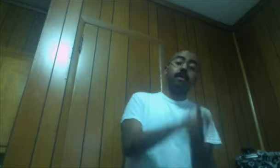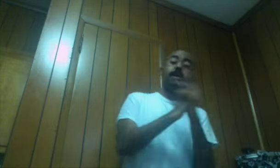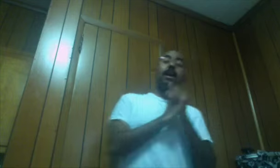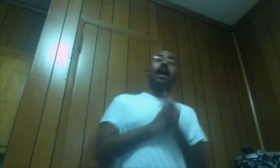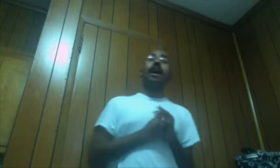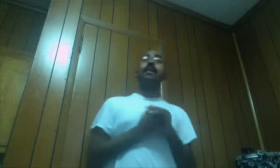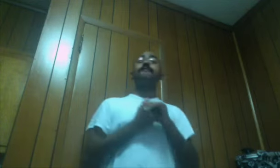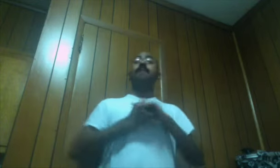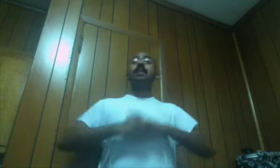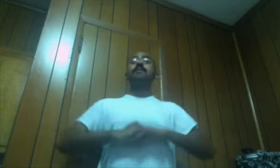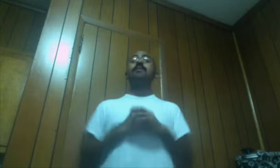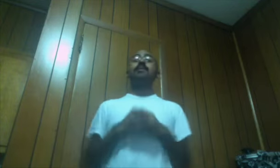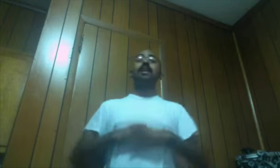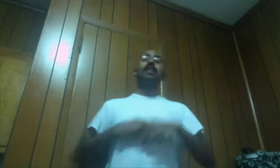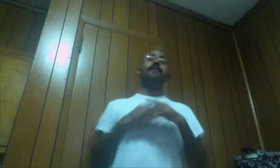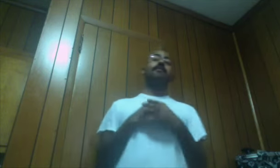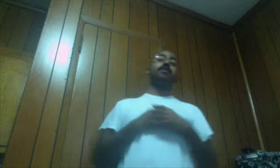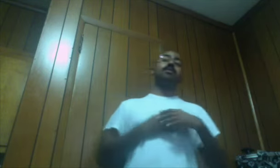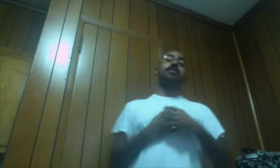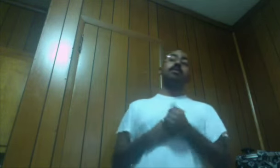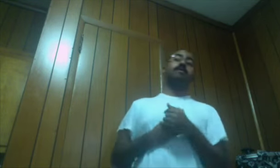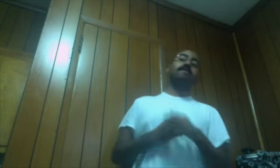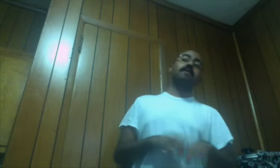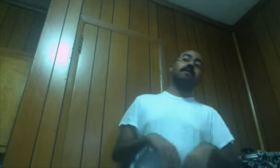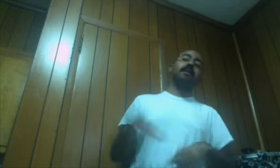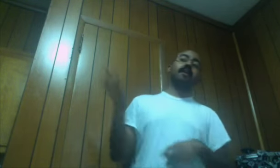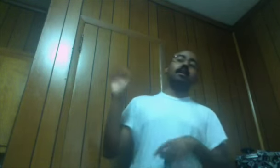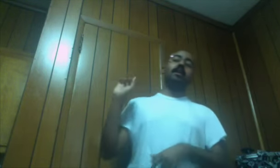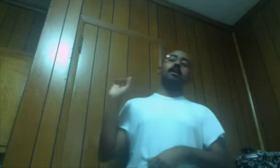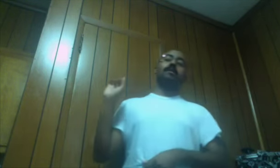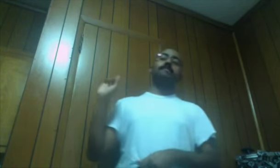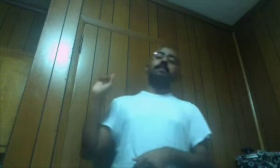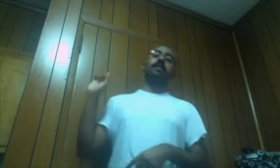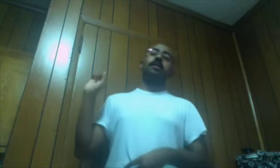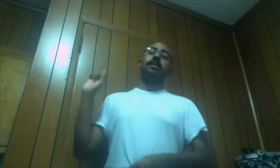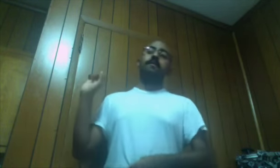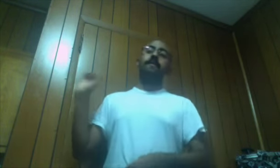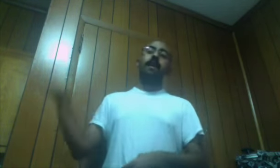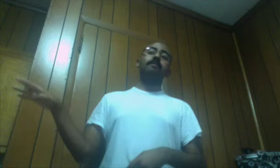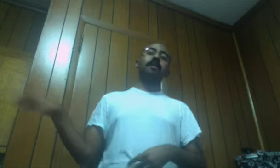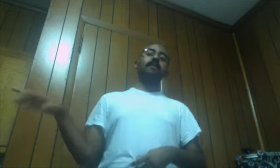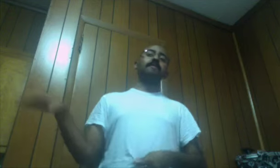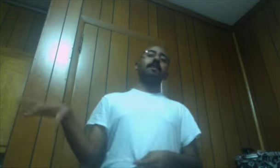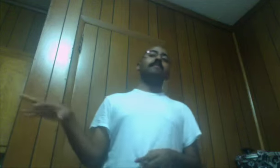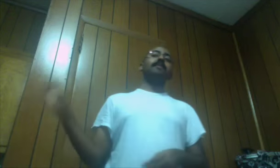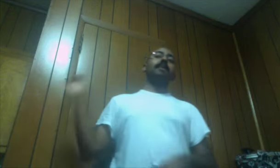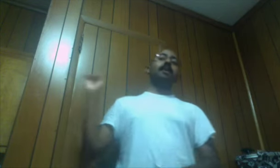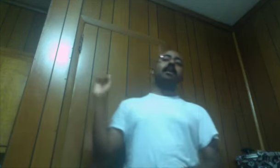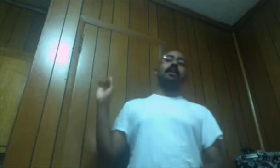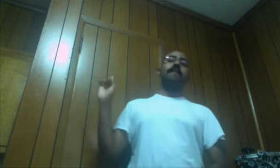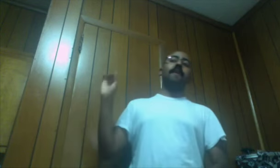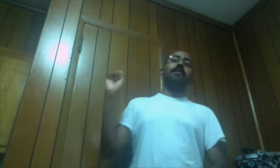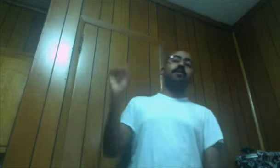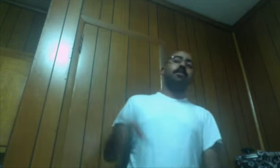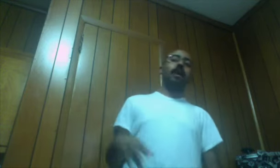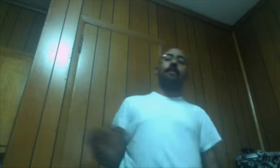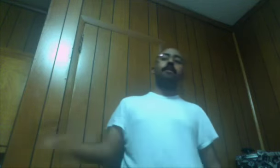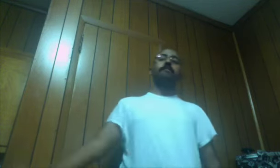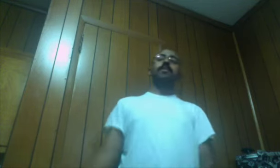I Have Not Even Decided If I Going To Start Reviewing The Fire Brigade Of Flames If I Do I Have Already Missed